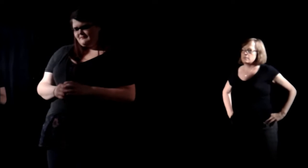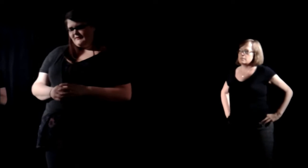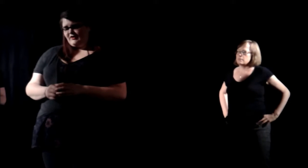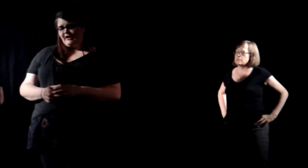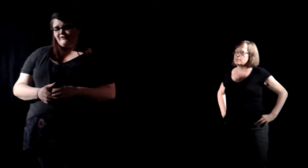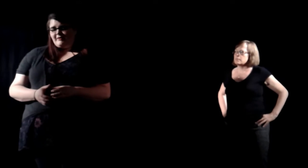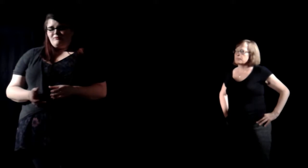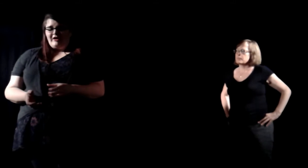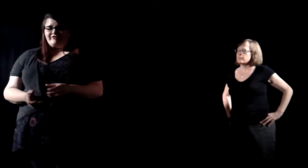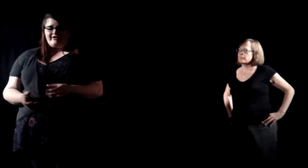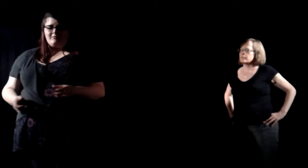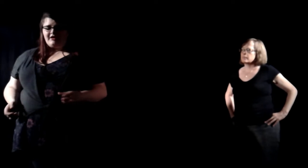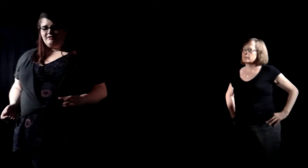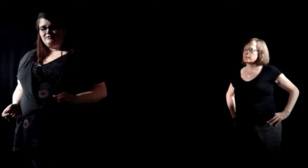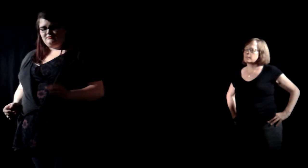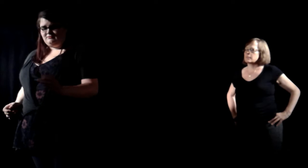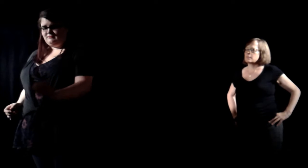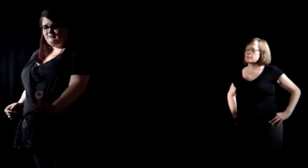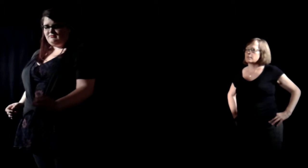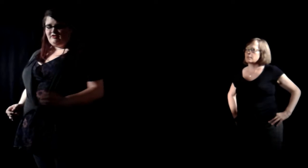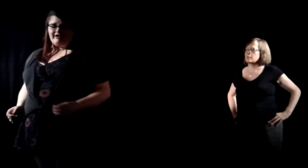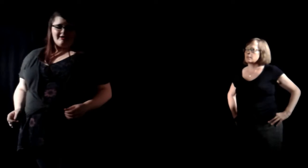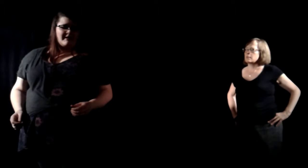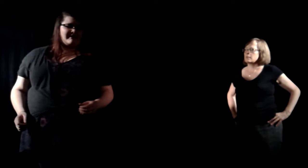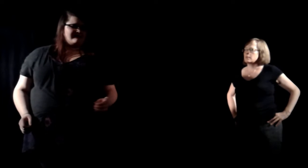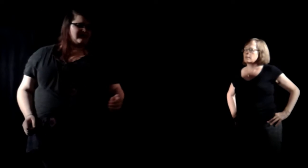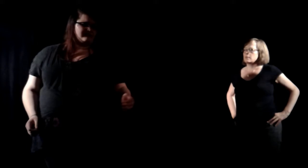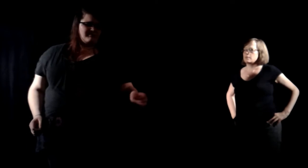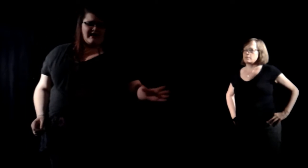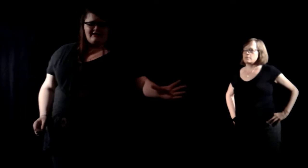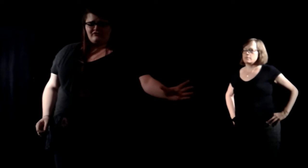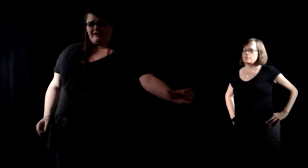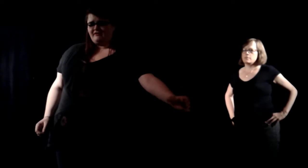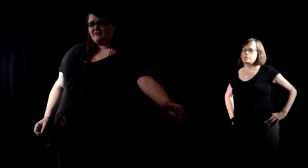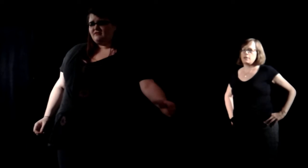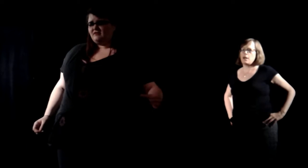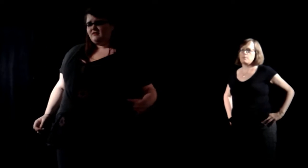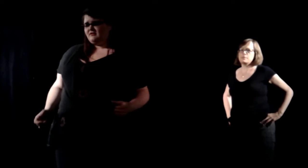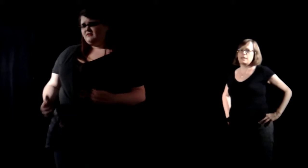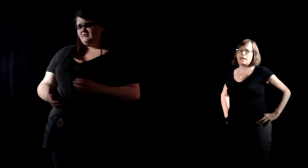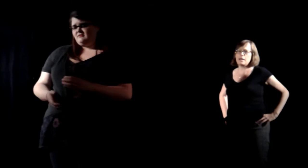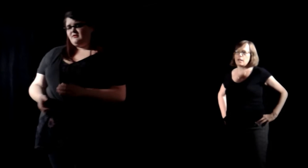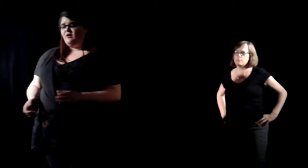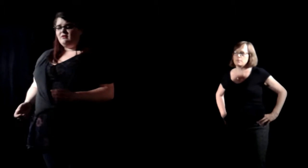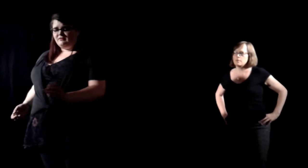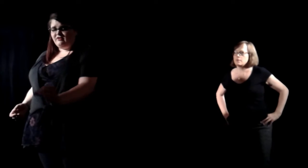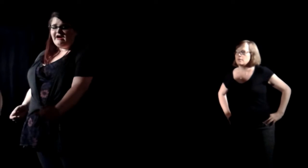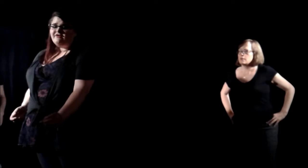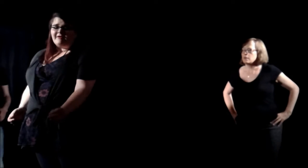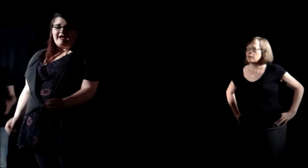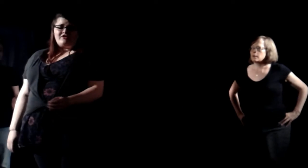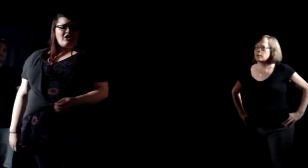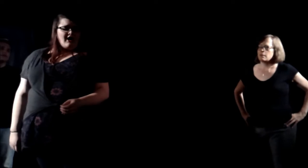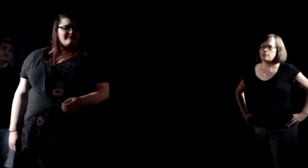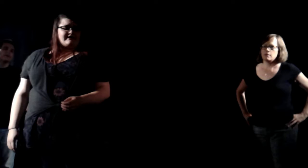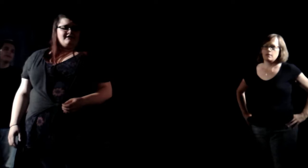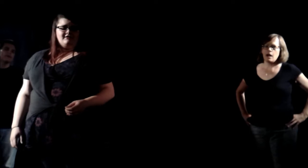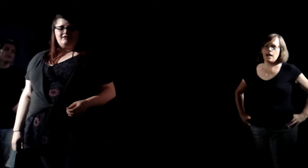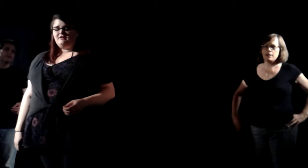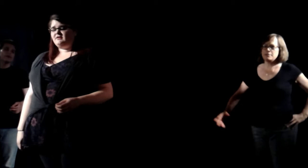I care if I'm with someone. You don't care about myself or my interests. Sarah, I'm just kidding. You care if I make the coffee. I had